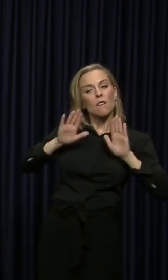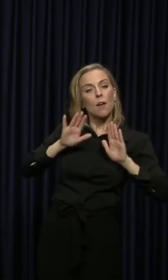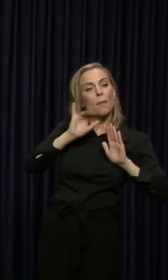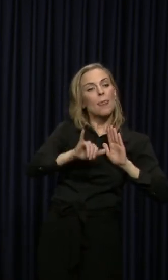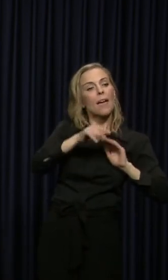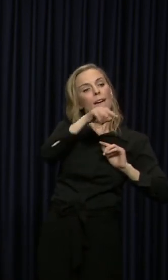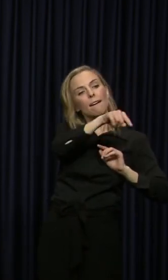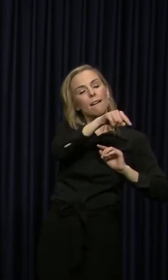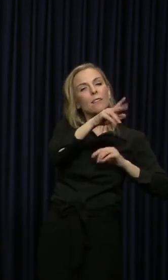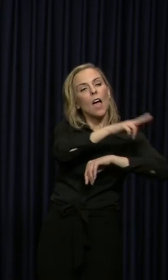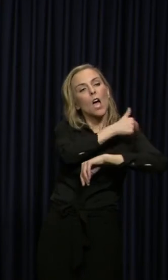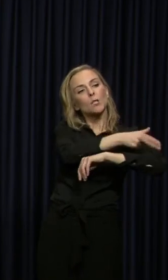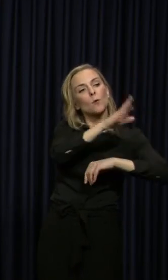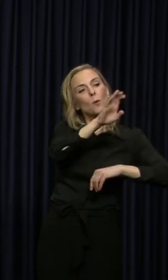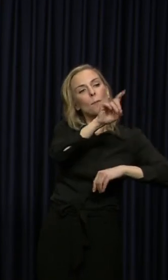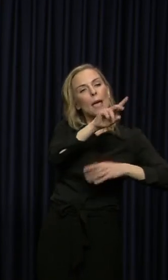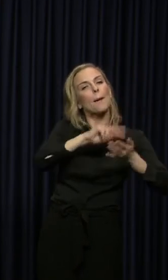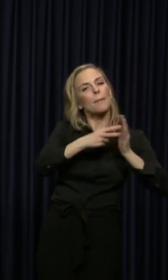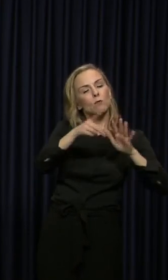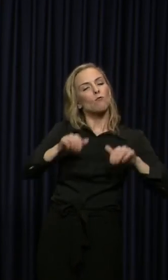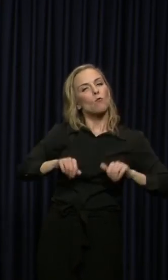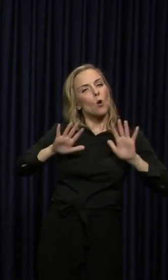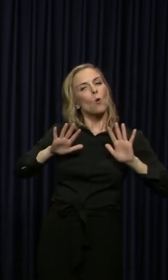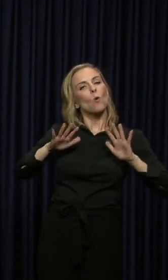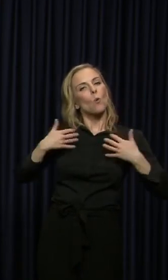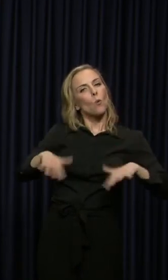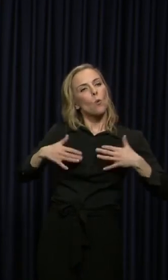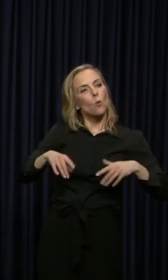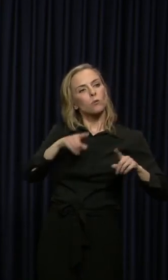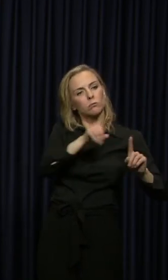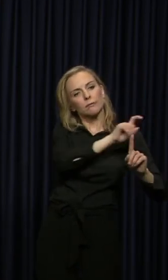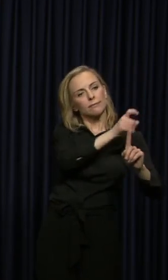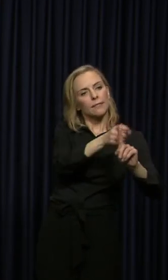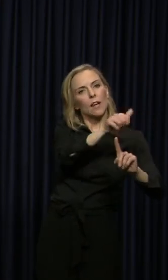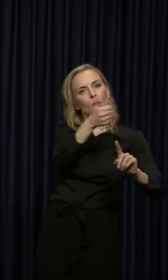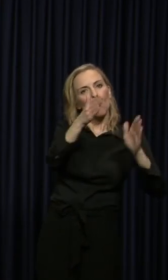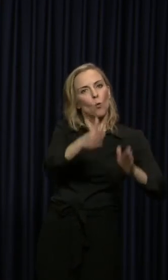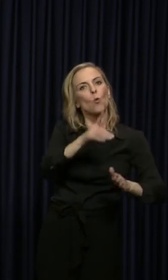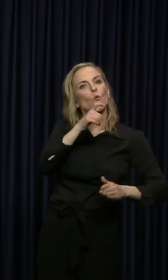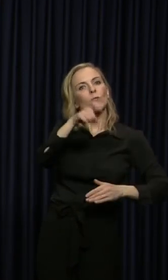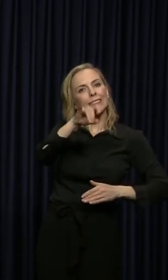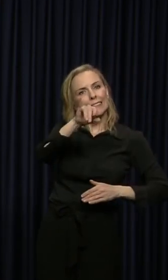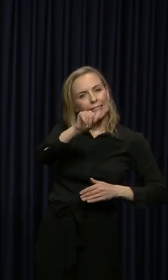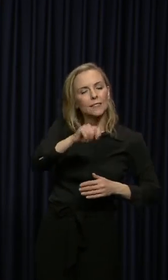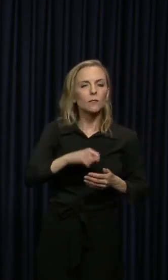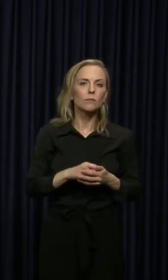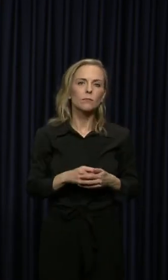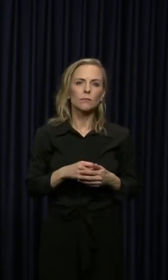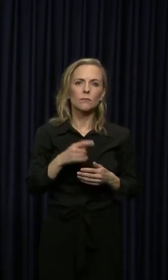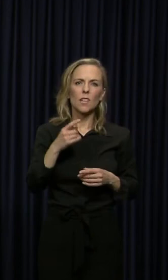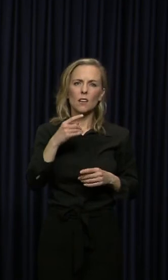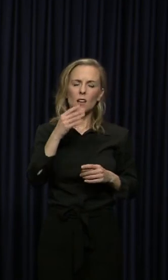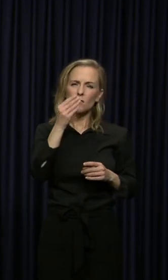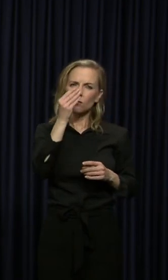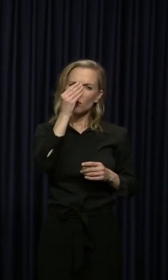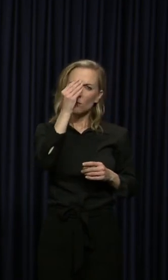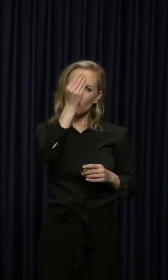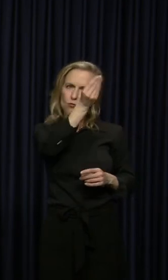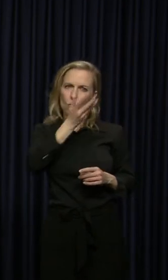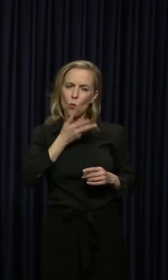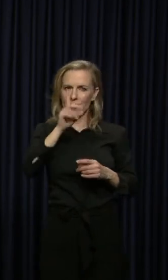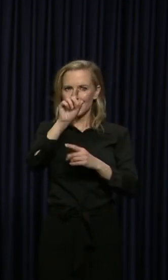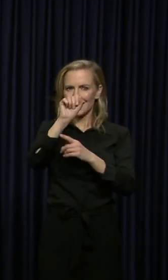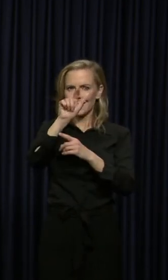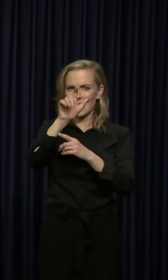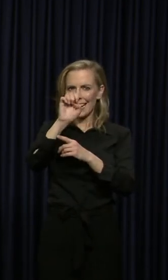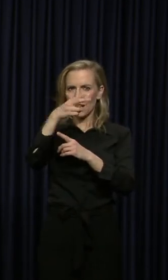act that makes sure that somebody else is going to get what they need. All right, I'm told that the Dale Hollow Lake State Resort